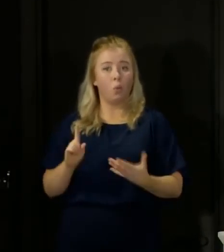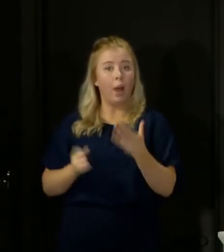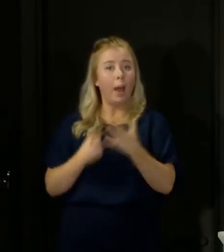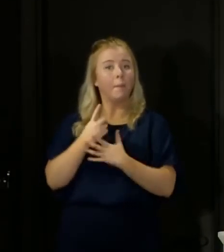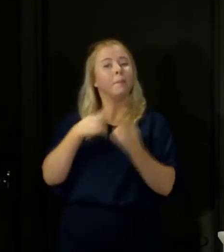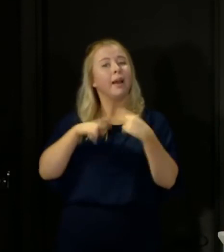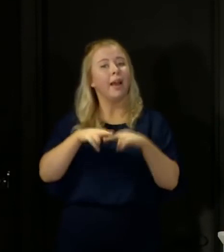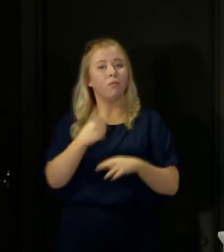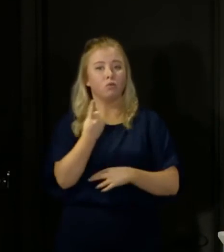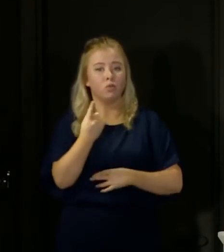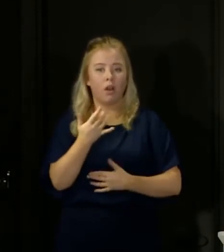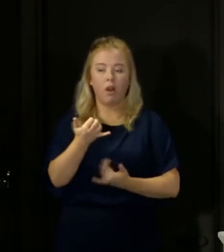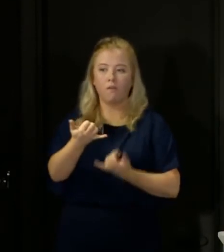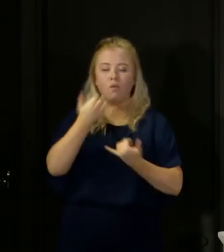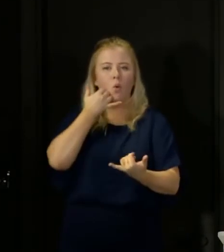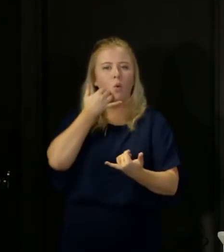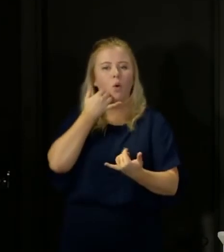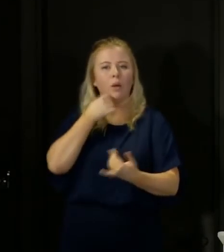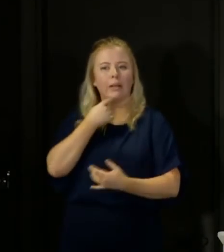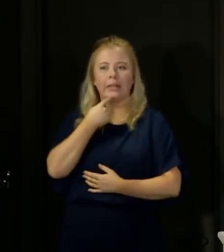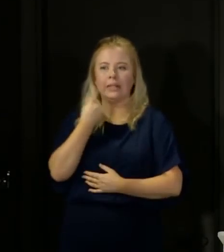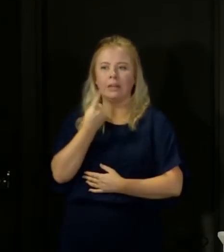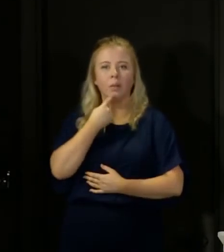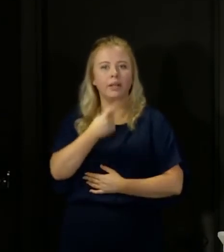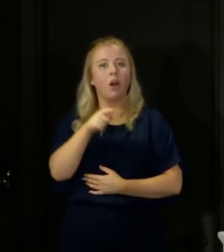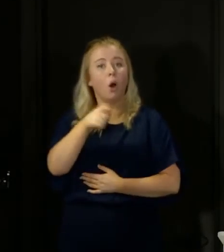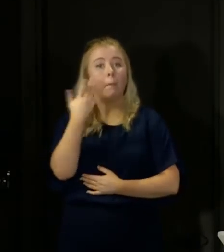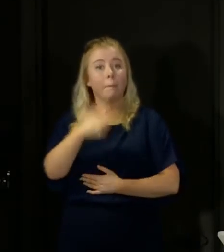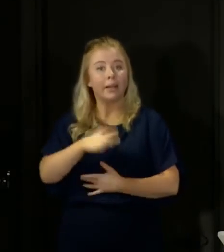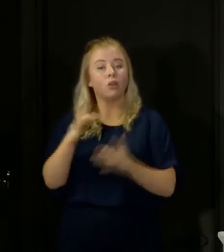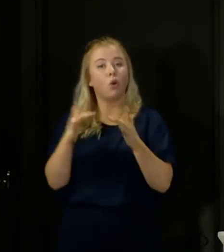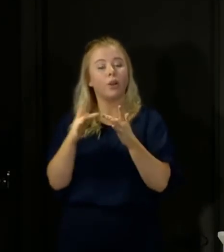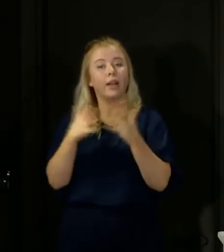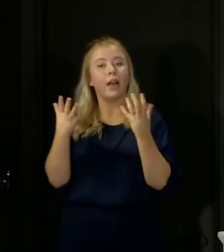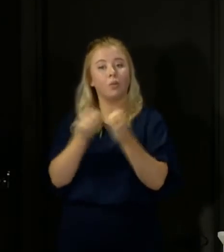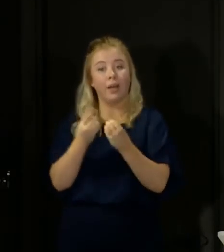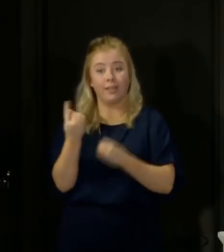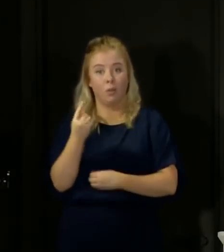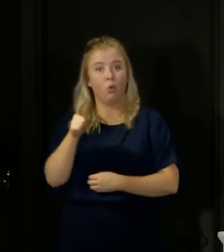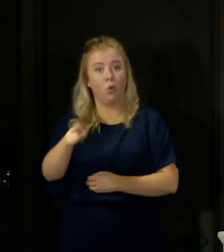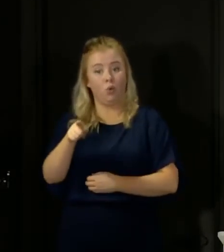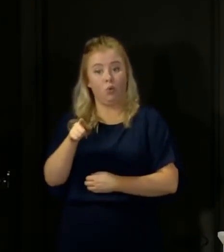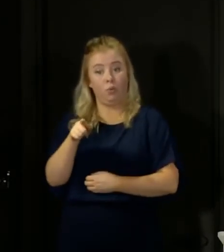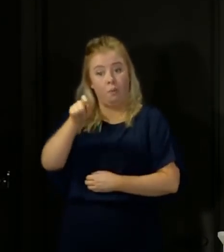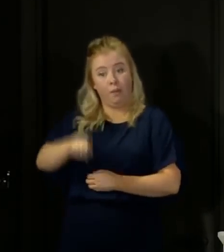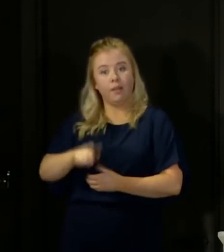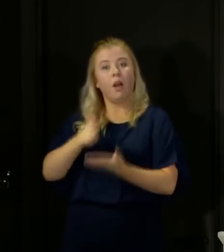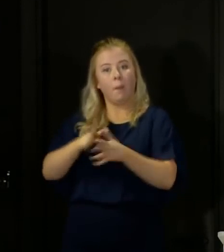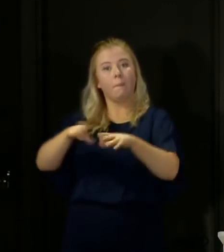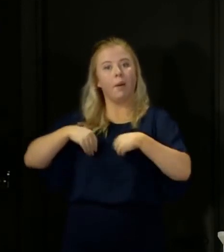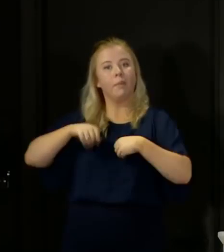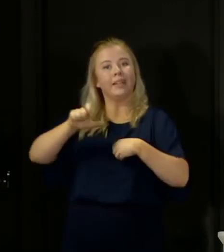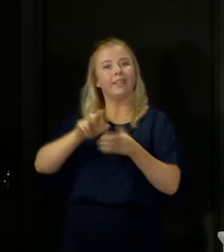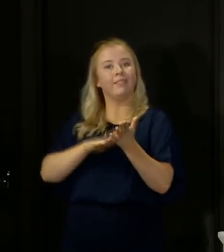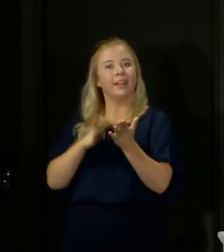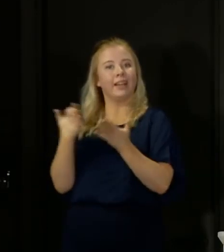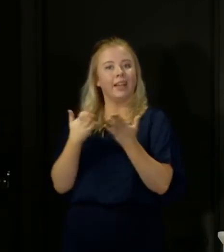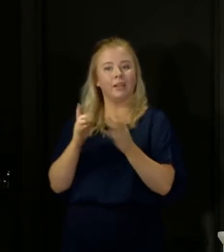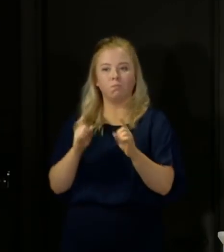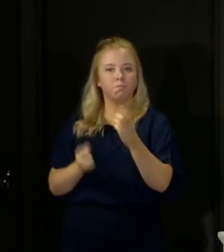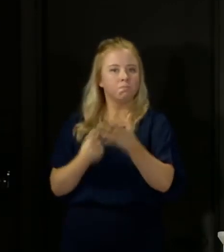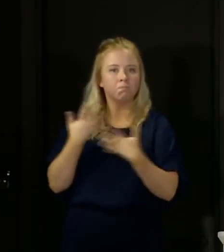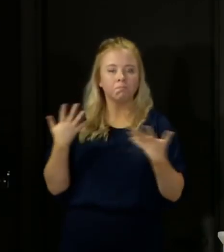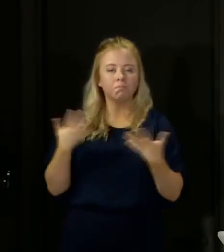receive a call from a contact tracer to say that you've been in contact with someone who has tested positive. Now, it's no